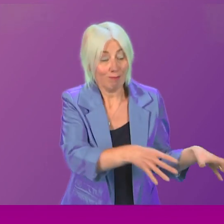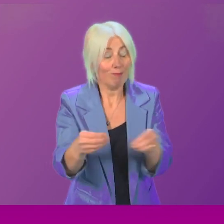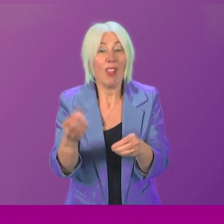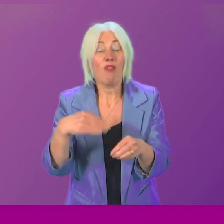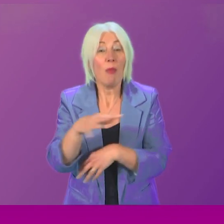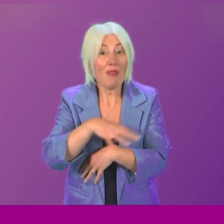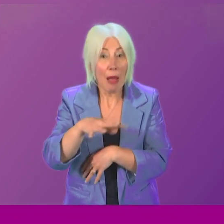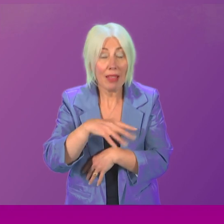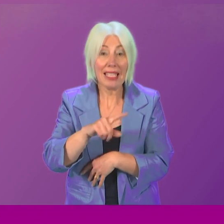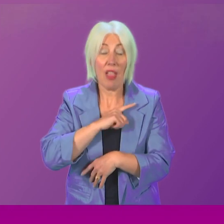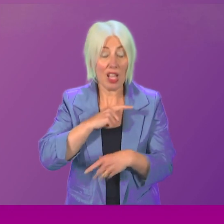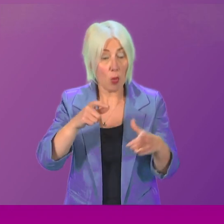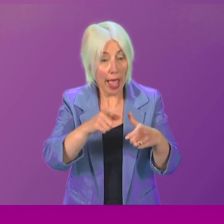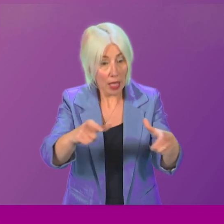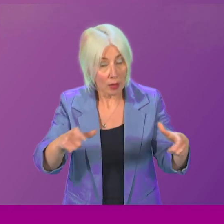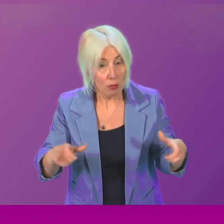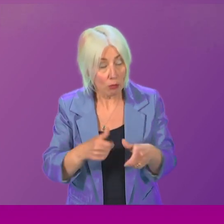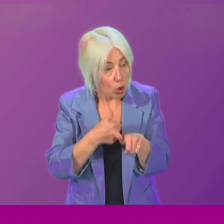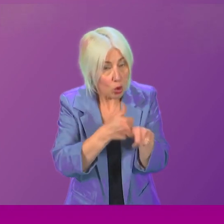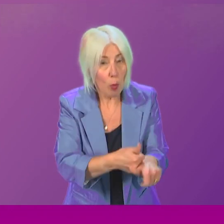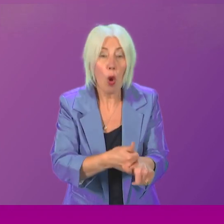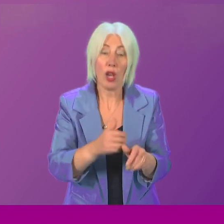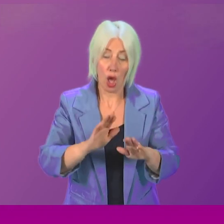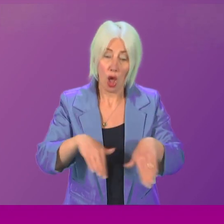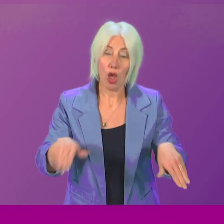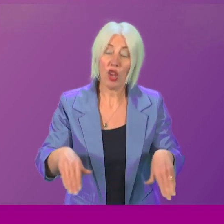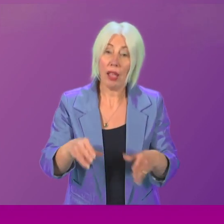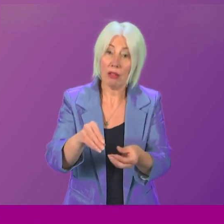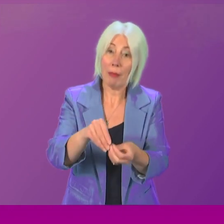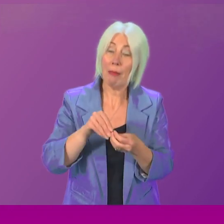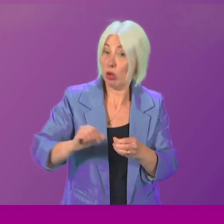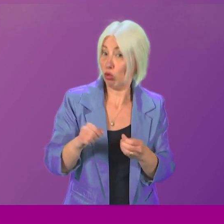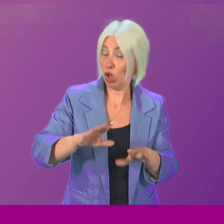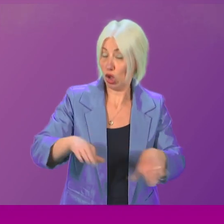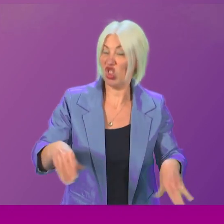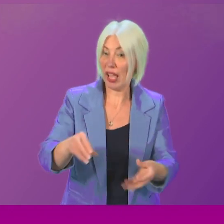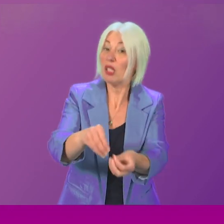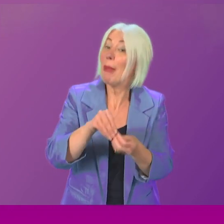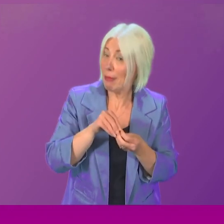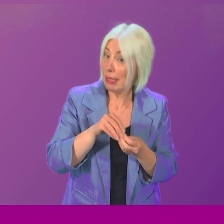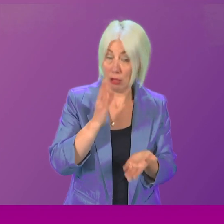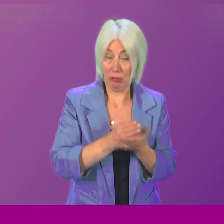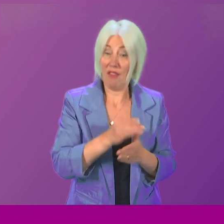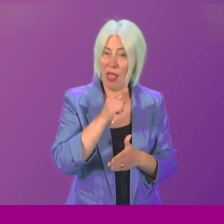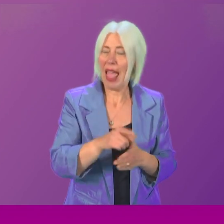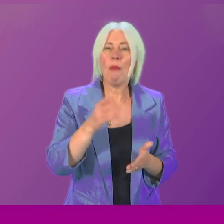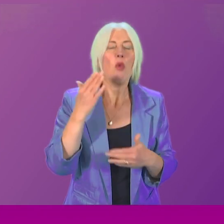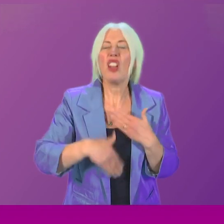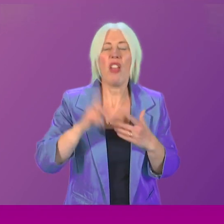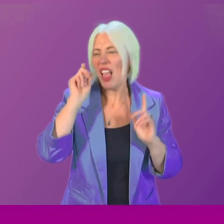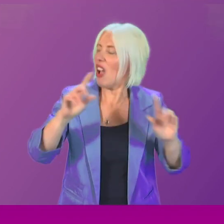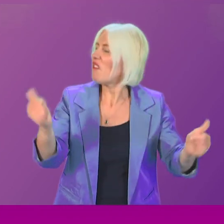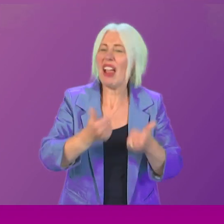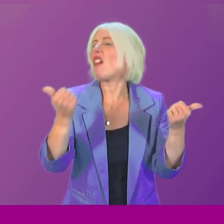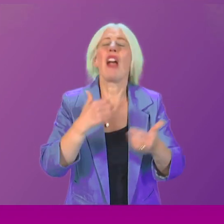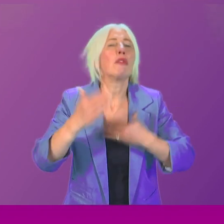of support, not least the Scottish Child Payment, is important in that respect too. But we must never be complacent. We